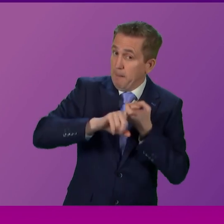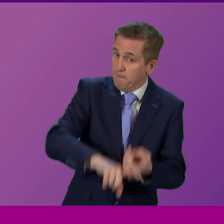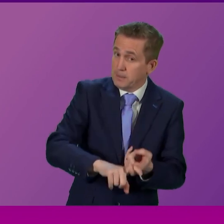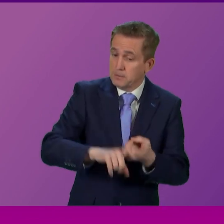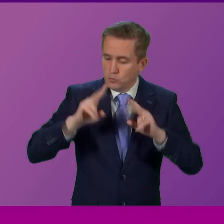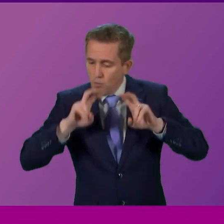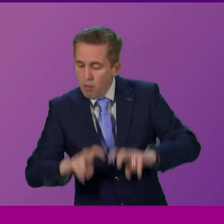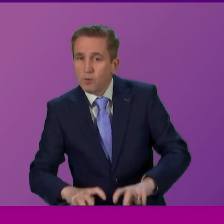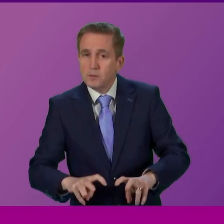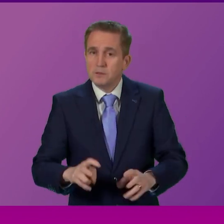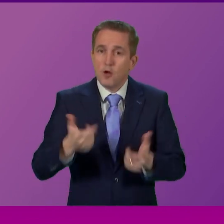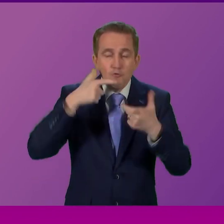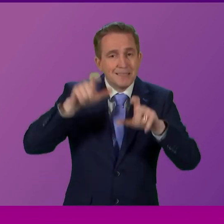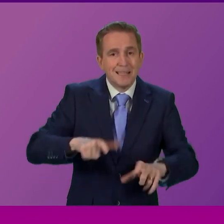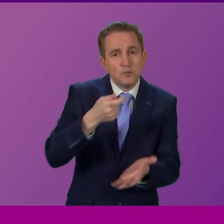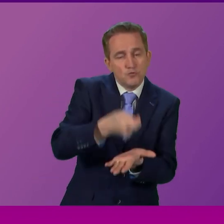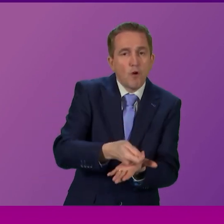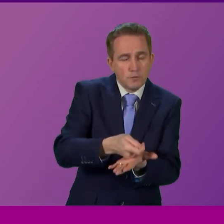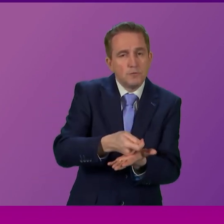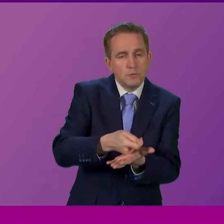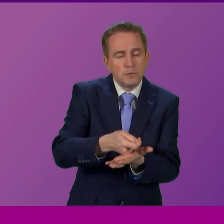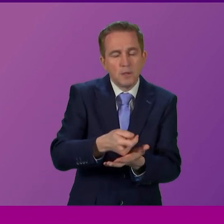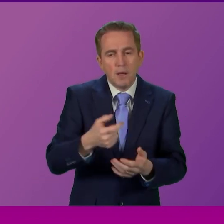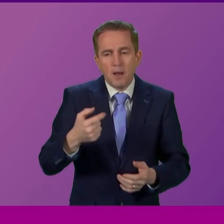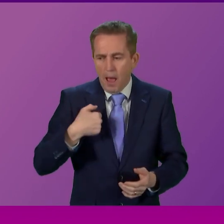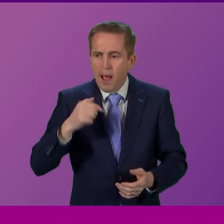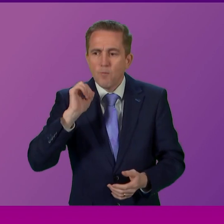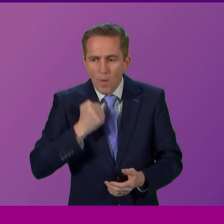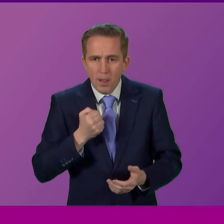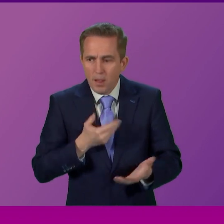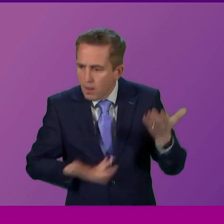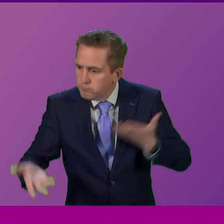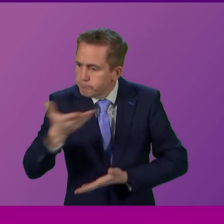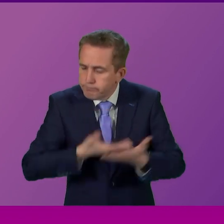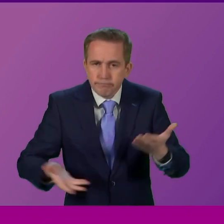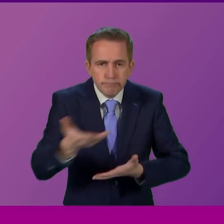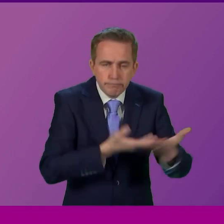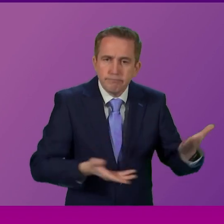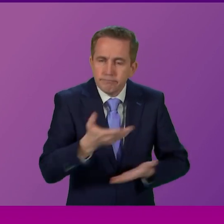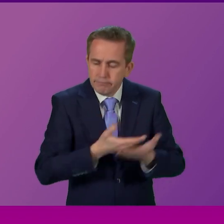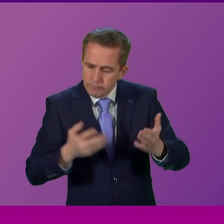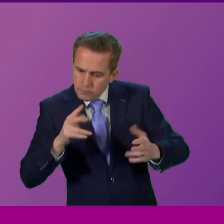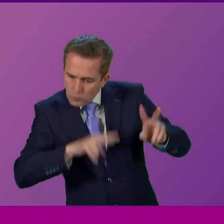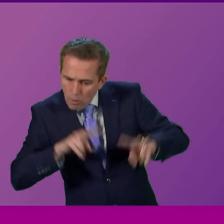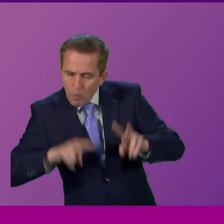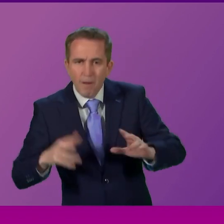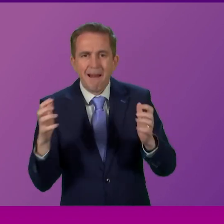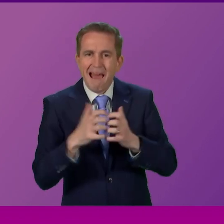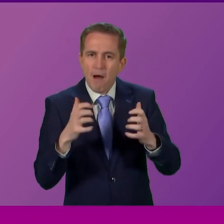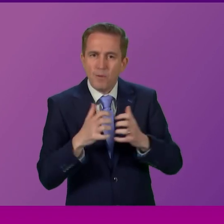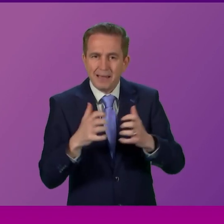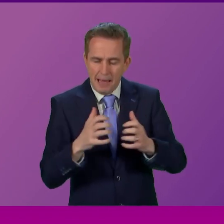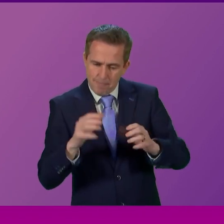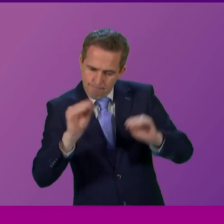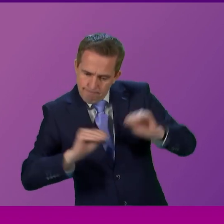so in terms of the abolition of non-residential charges. So I'll continue to work within our portfolio to see when we can do that at the earliest